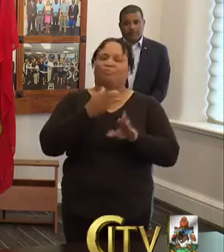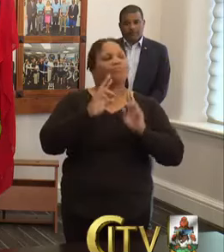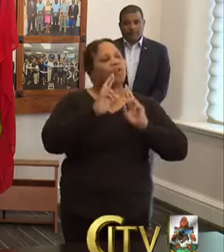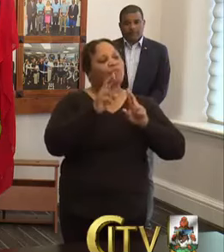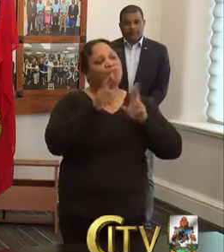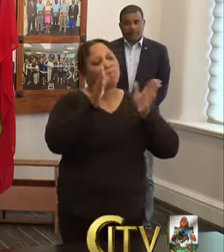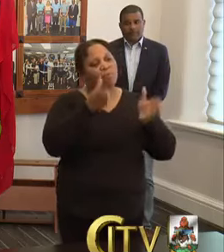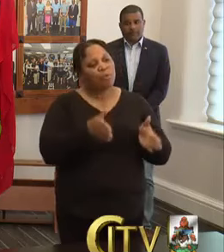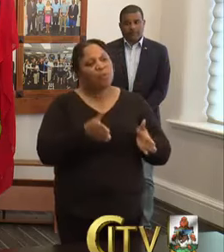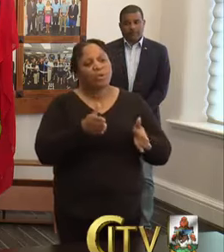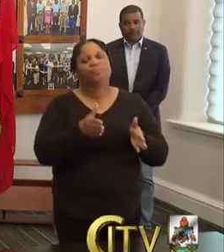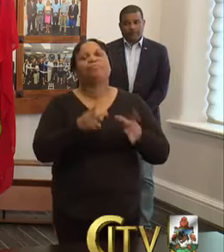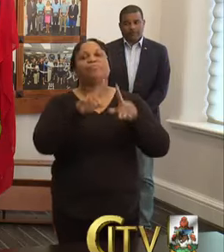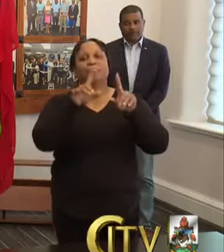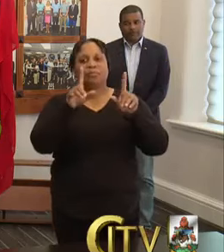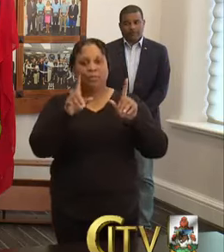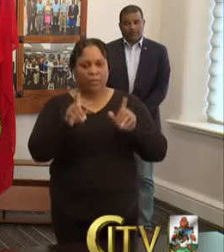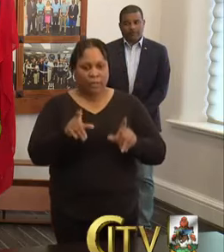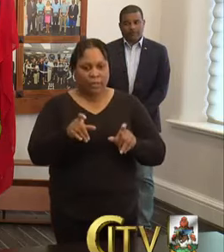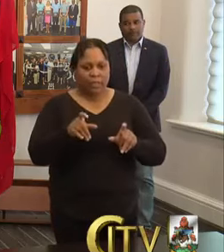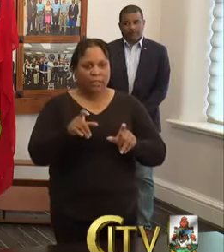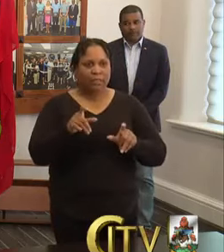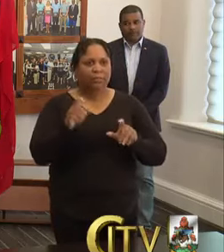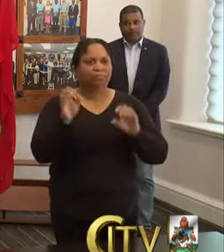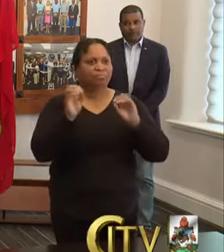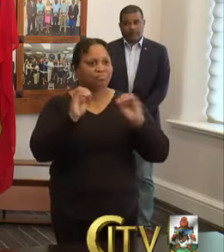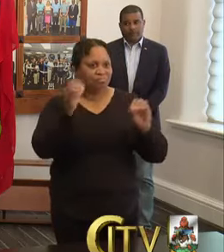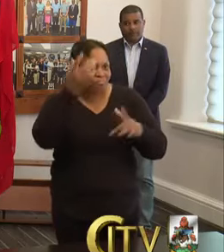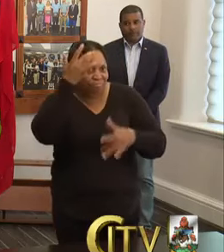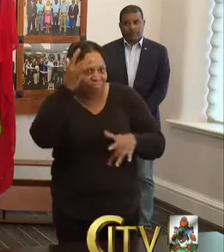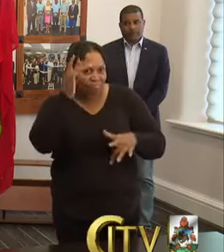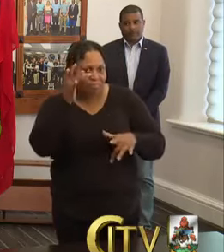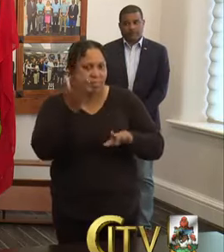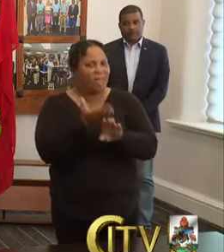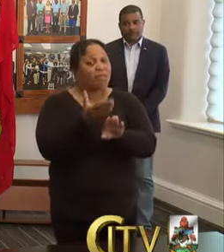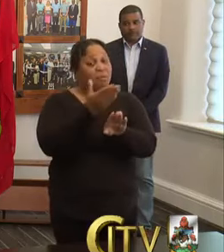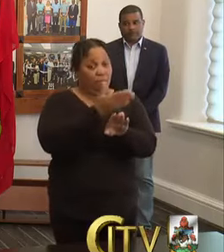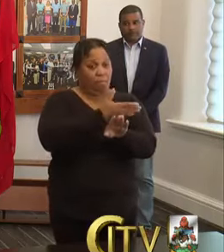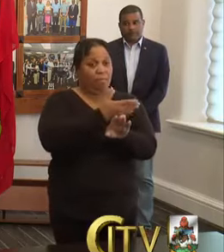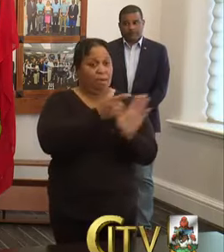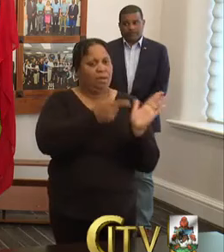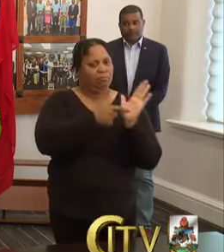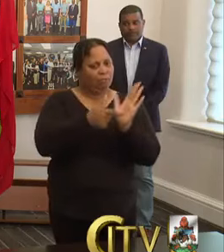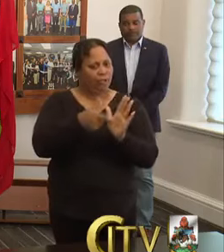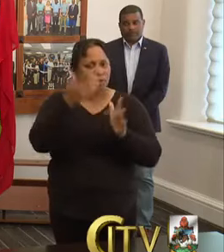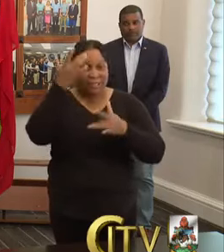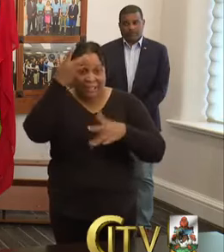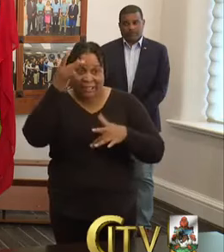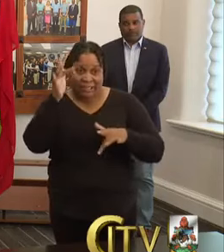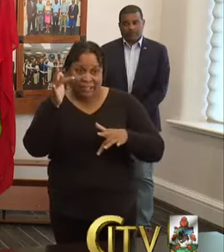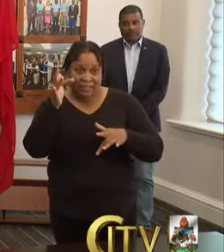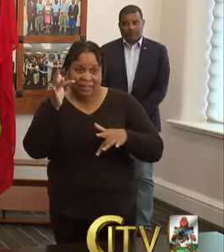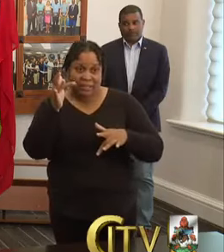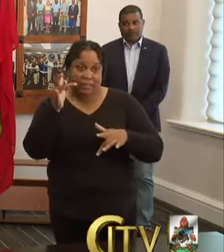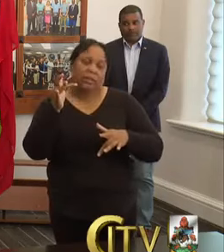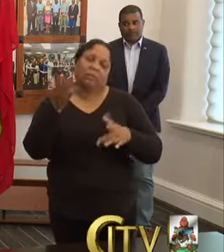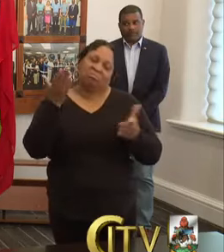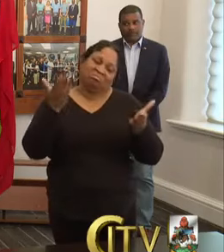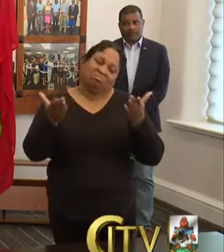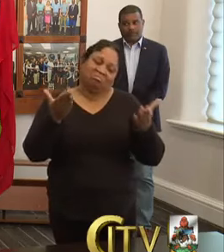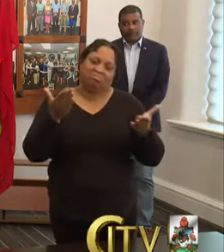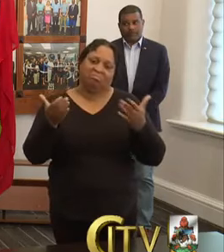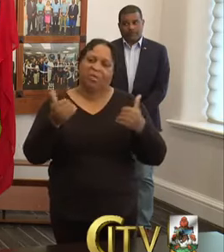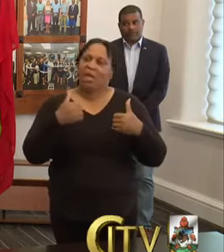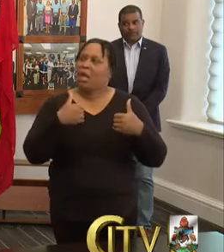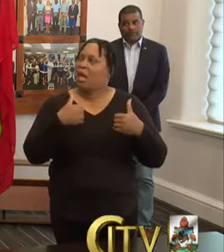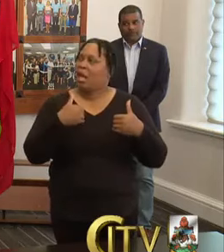they test when a person becomes symptomatic. If you test prior to them exhibiting any symptoms, there's an all likelihood that they will have